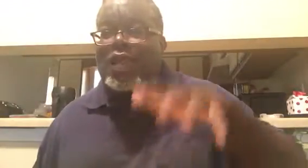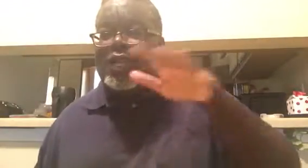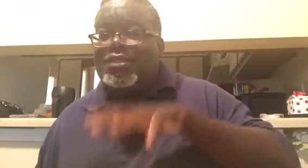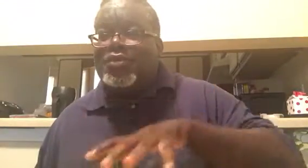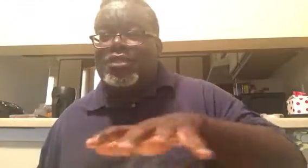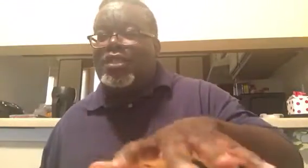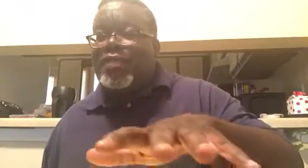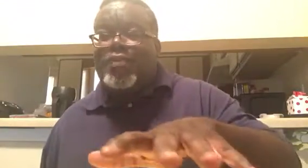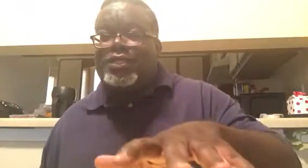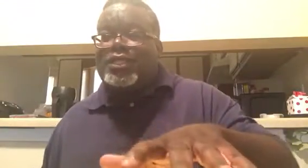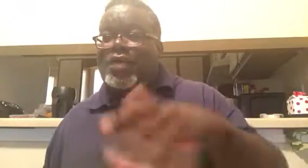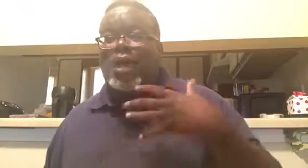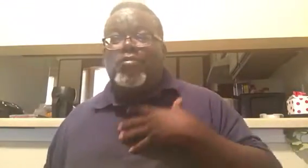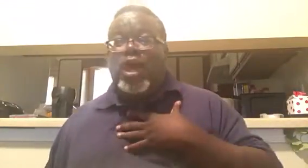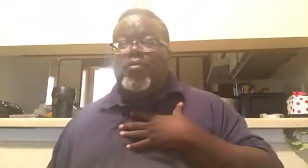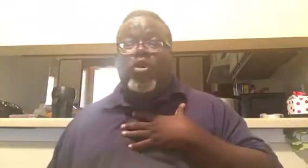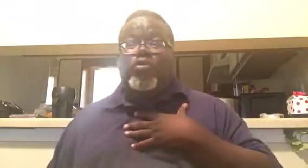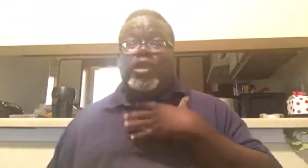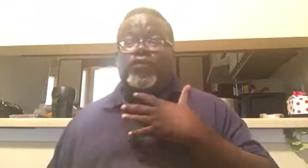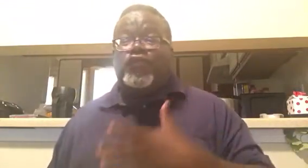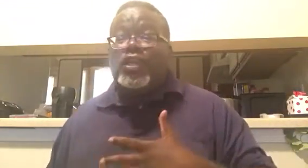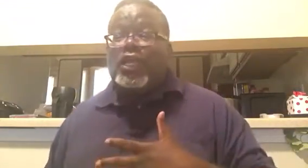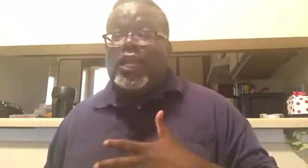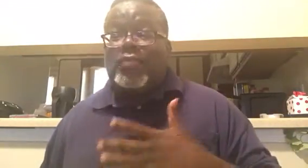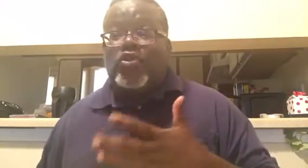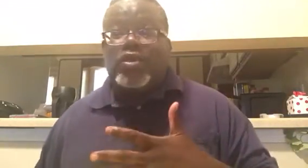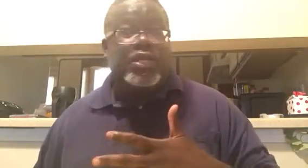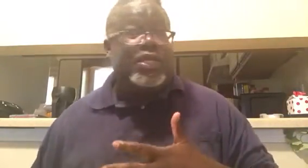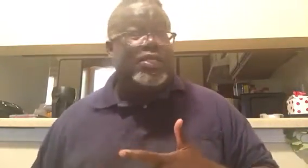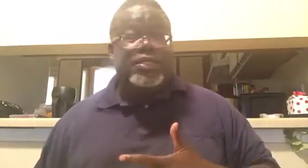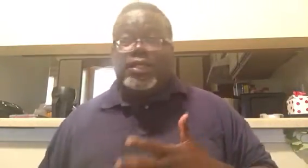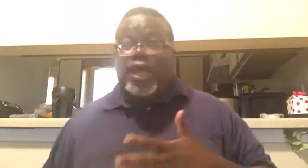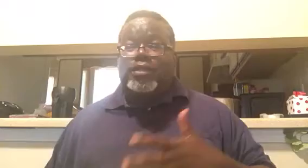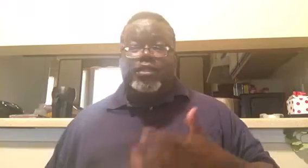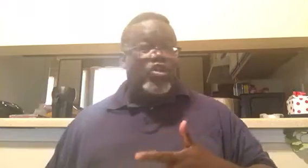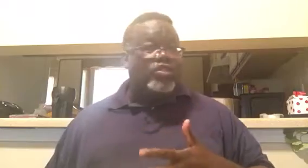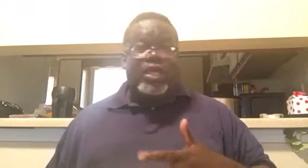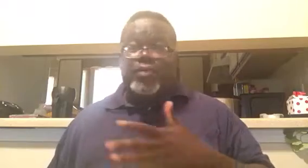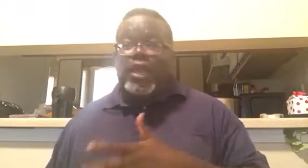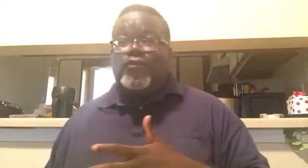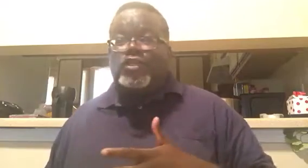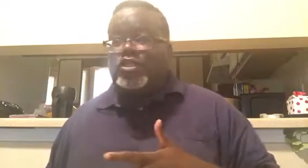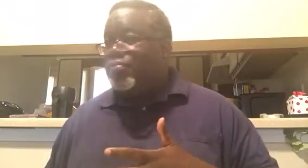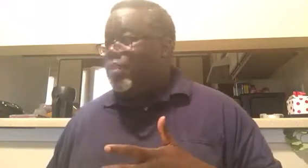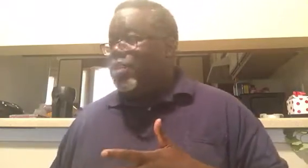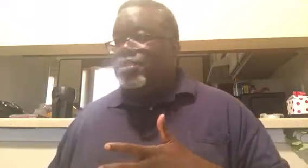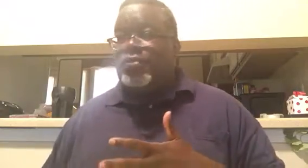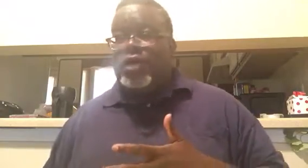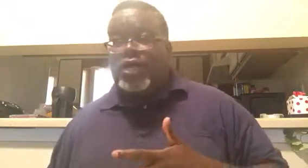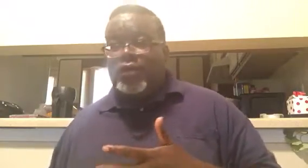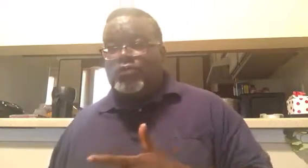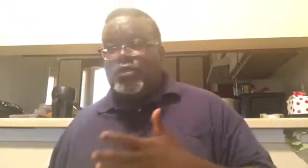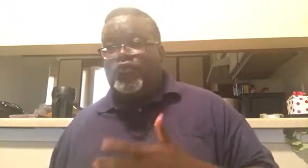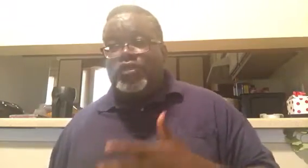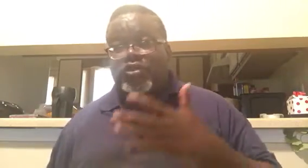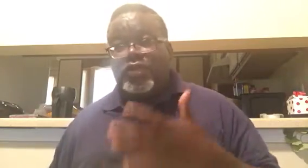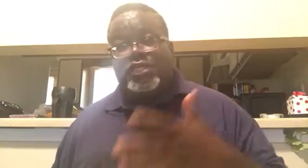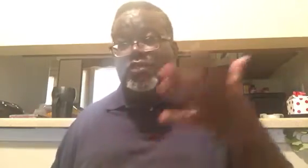gotta enter into that best time. I'm, I'm already feeling it. I'm going to the doctor Thursday. I've been having some, some, uh, some physical issues